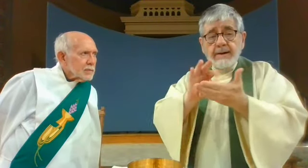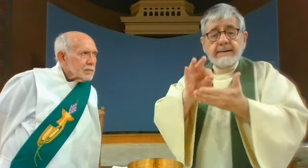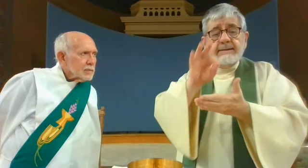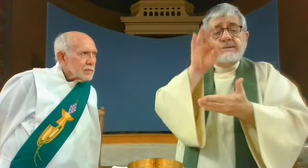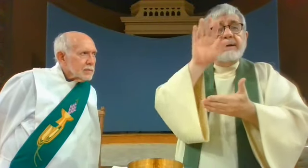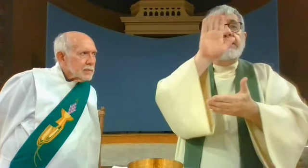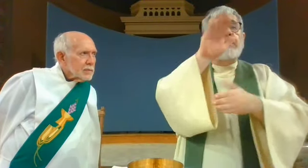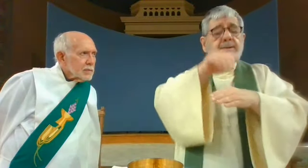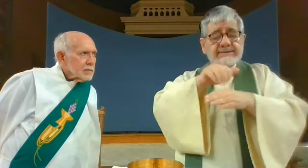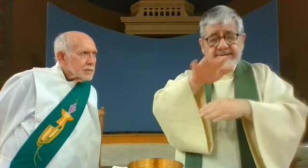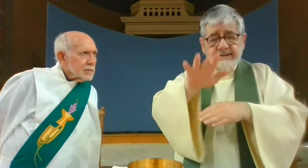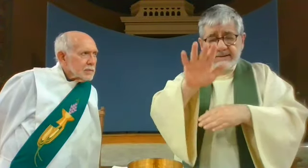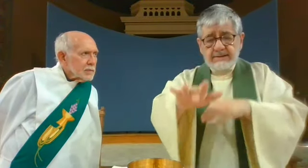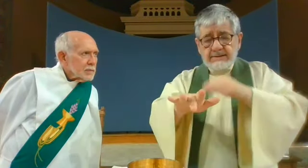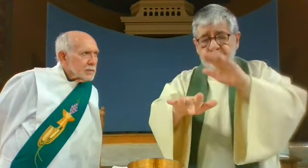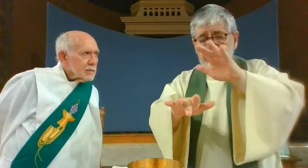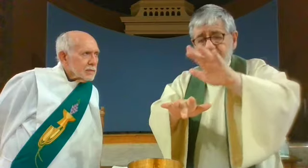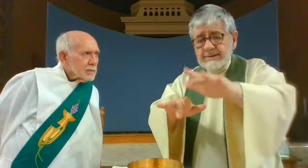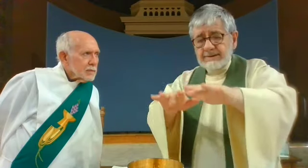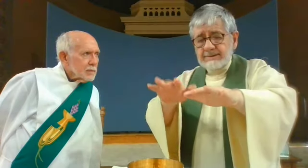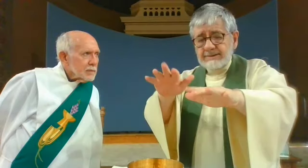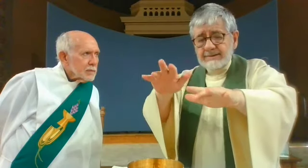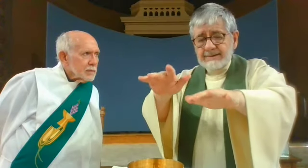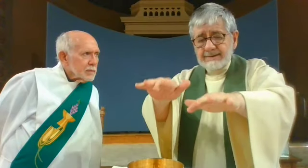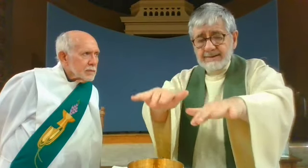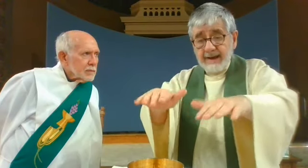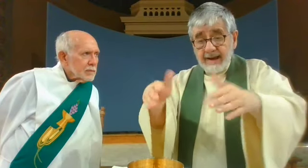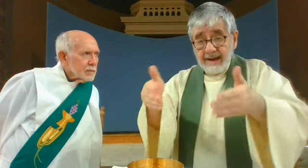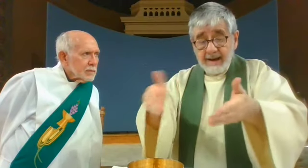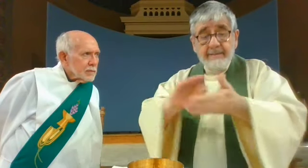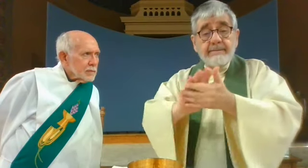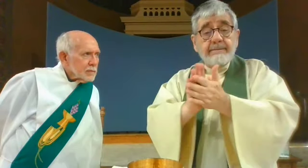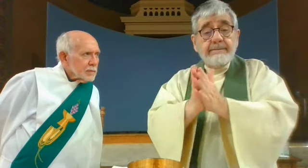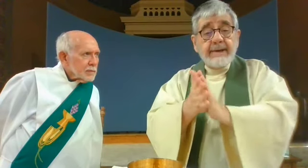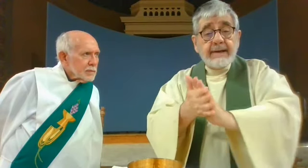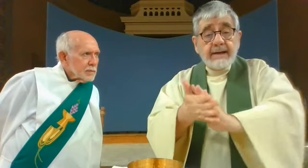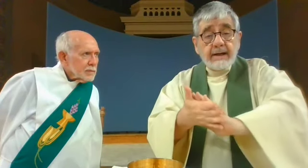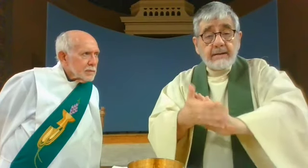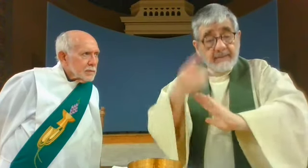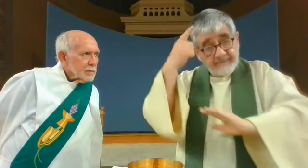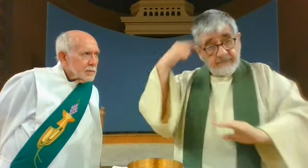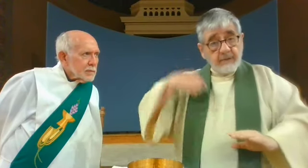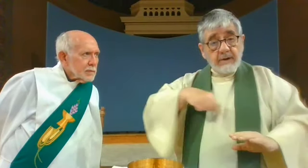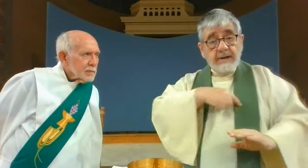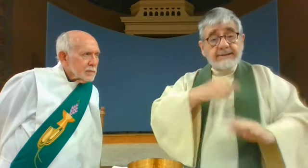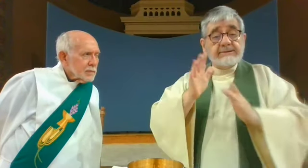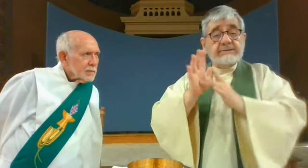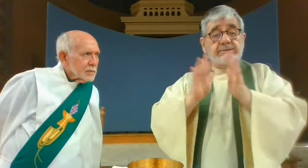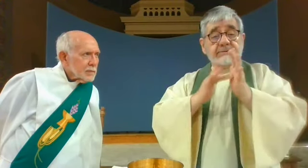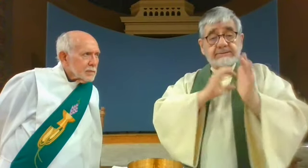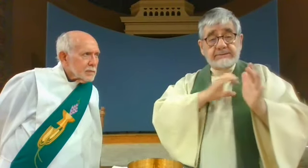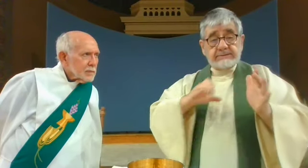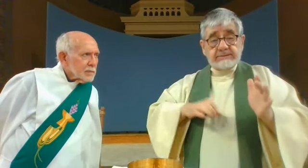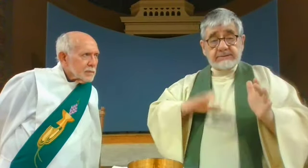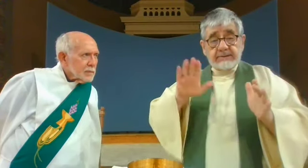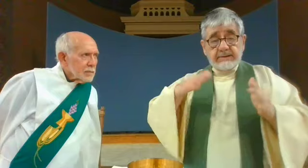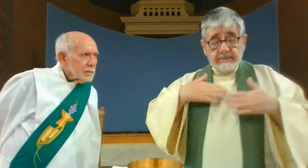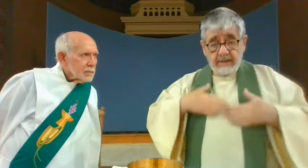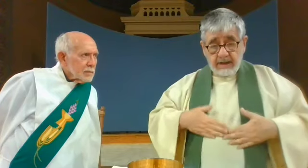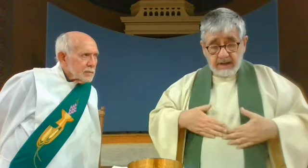these gifts, we pray, by sending down your Spirit upon them like the dewfall, so that they may become for us